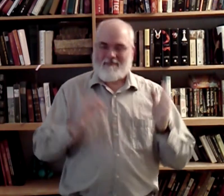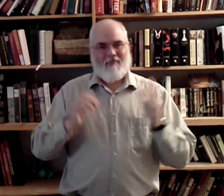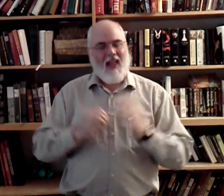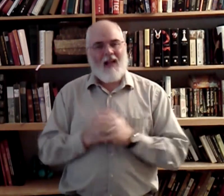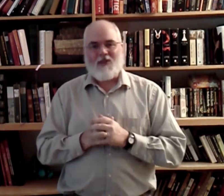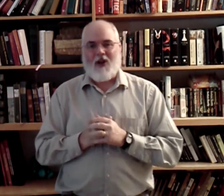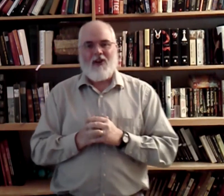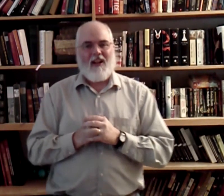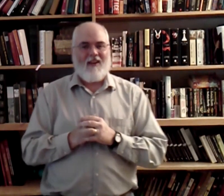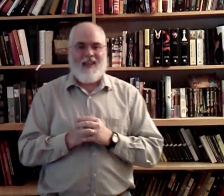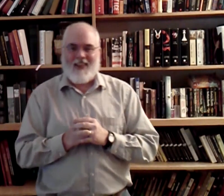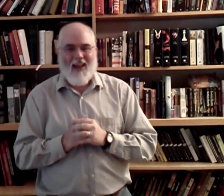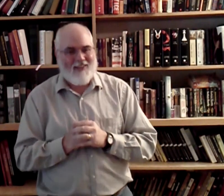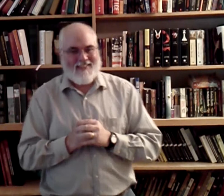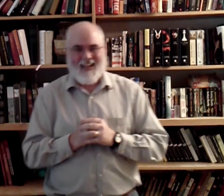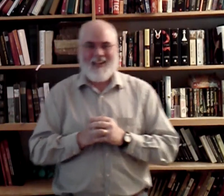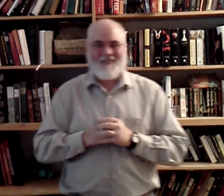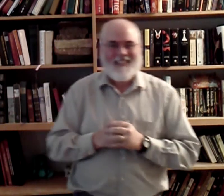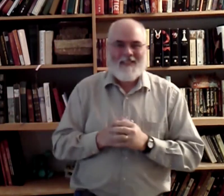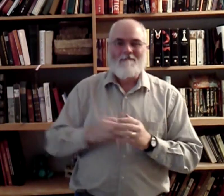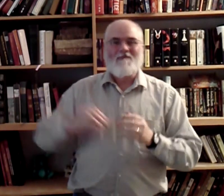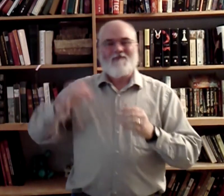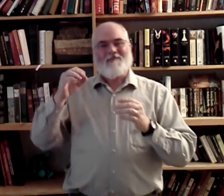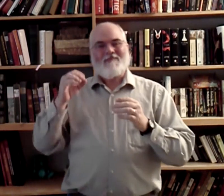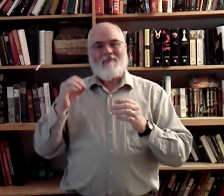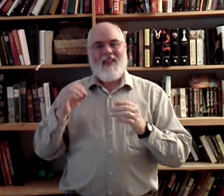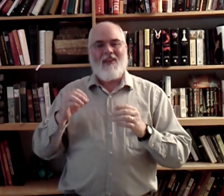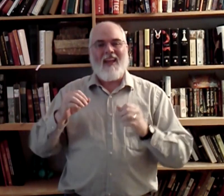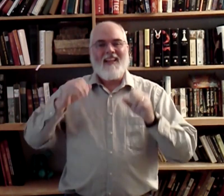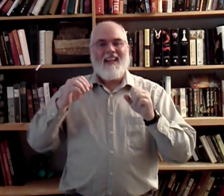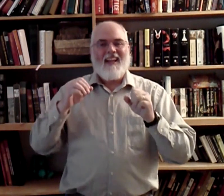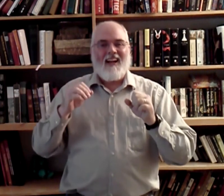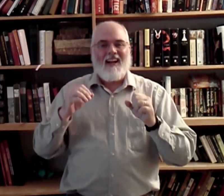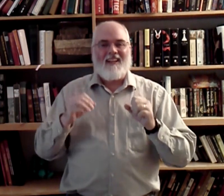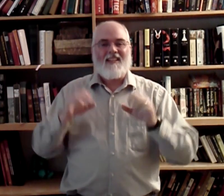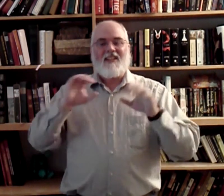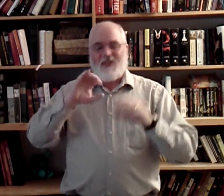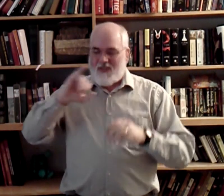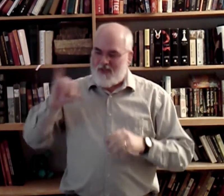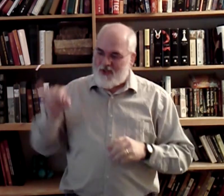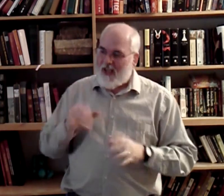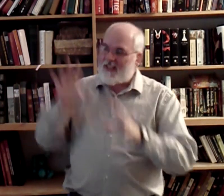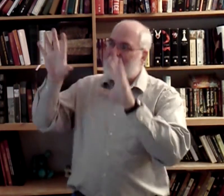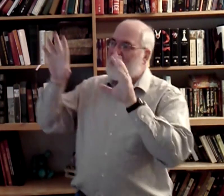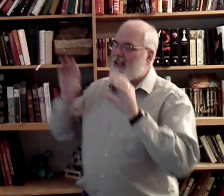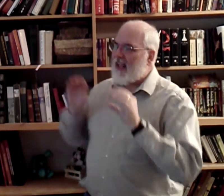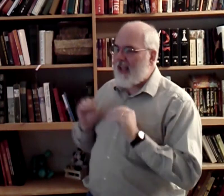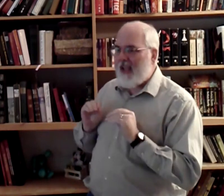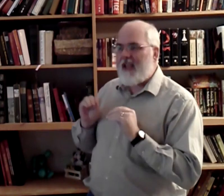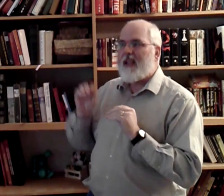I'm sorry, you're going to hear that a thousand times. Okay. Uh. Just. To take